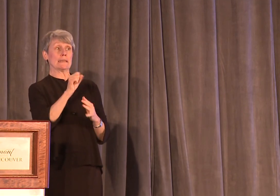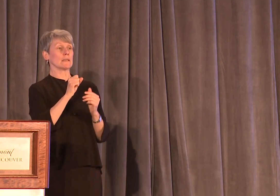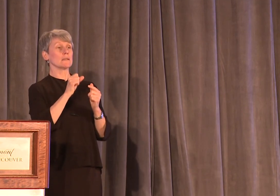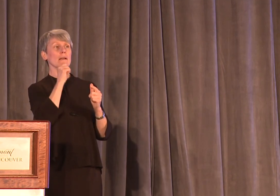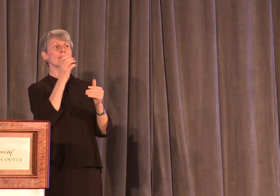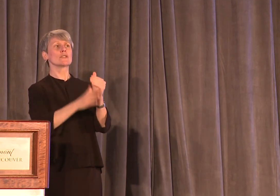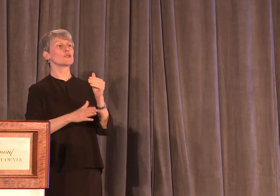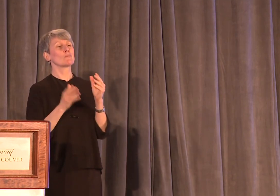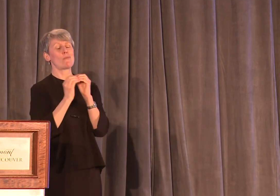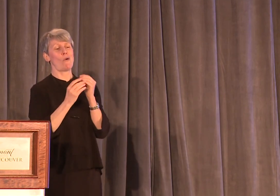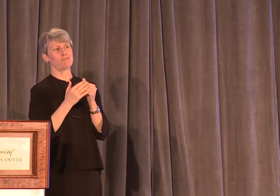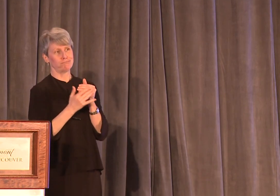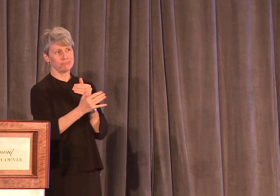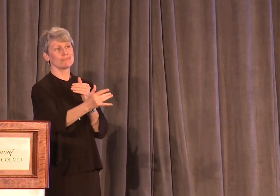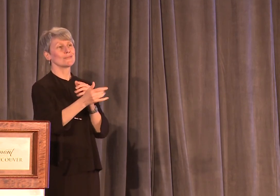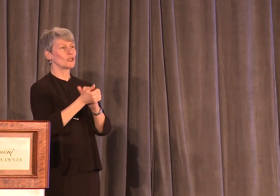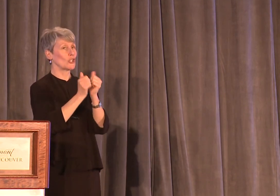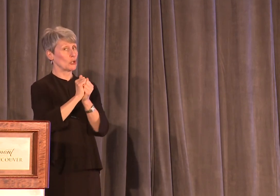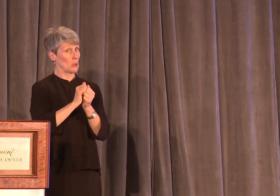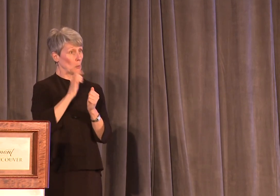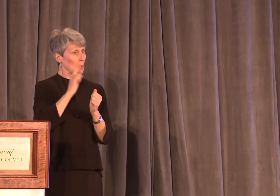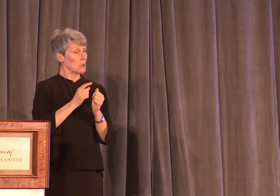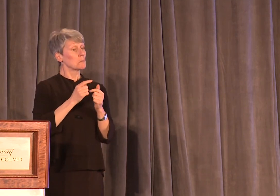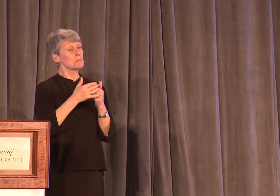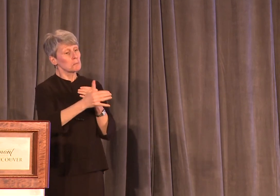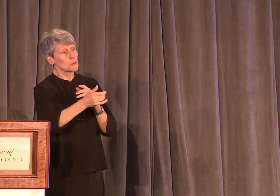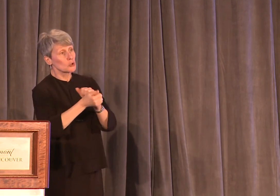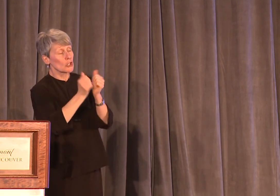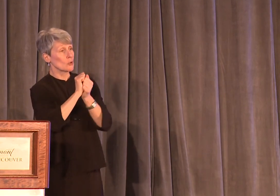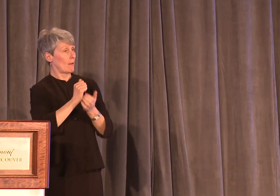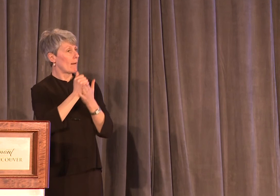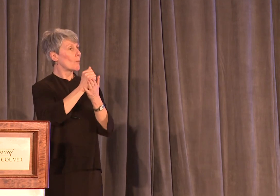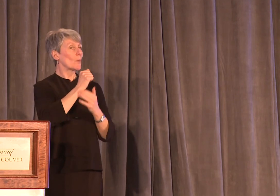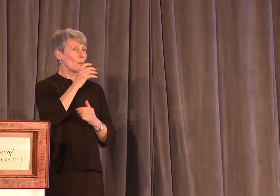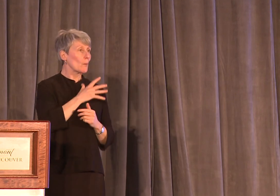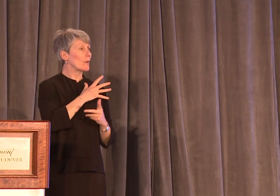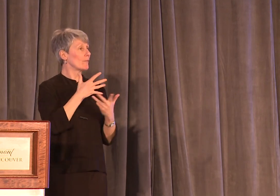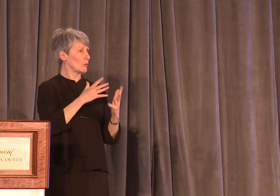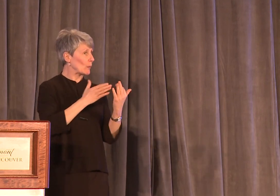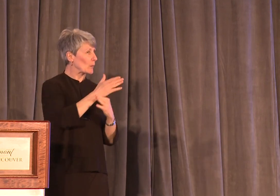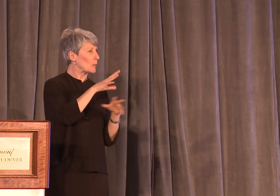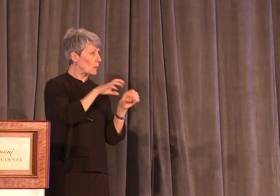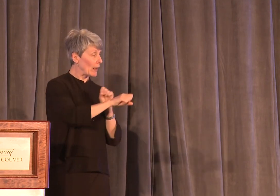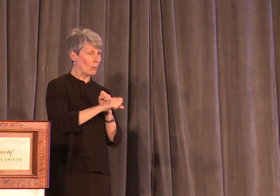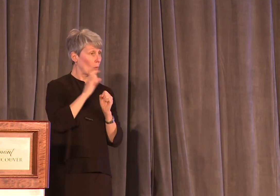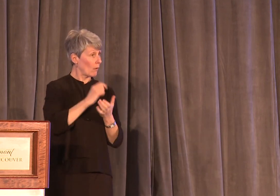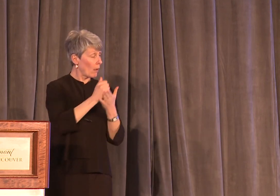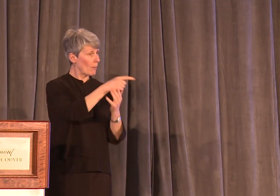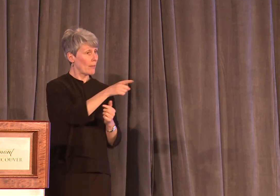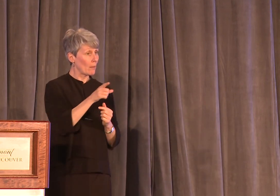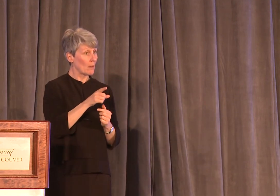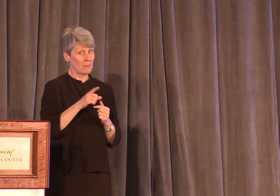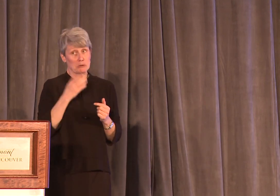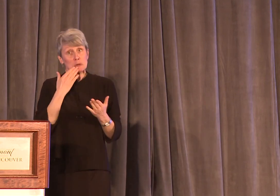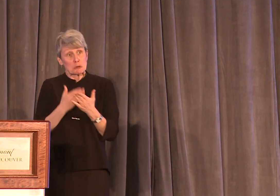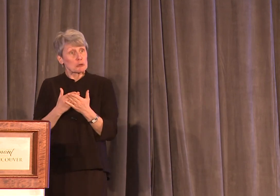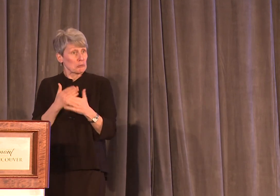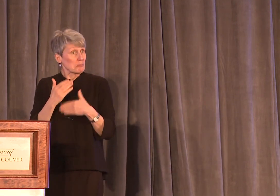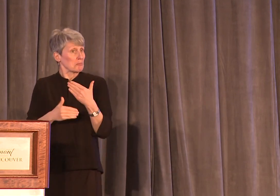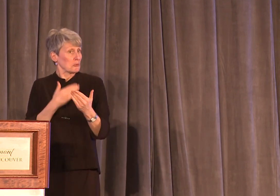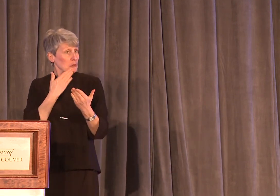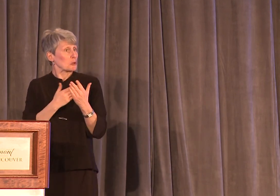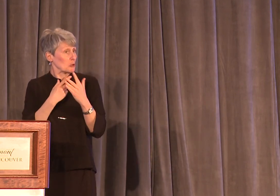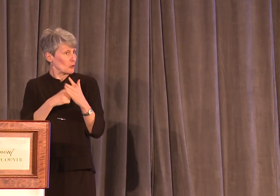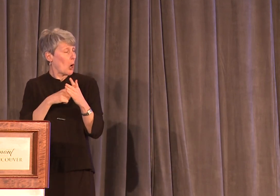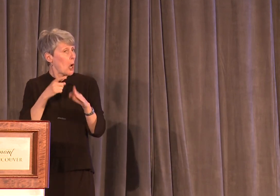these reforms will actually improve the situation for victims of sexual violence. But it's a pretty damn good start, and I